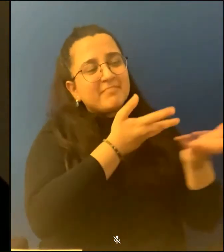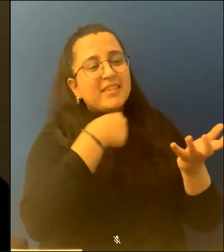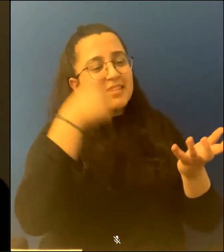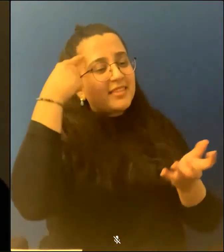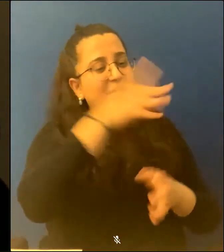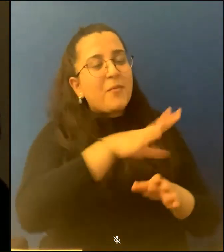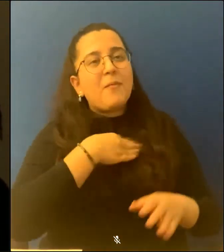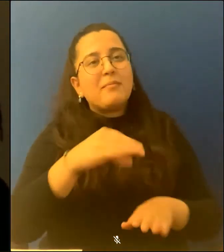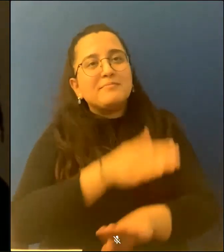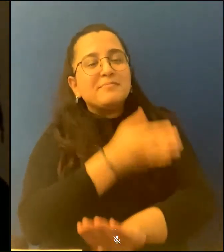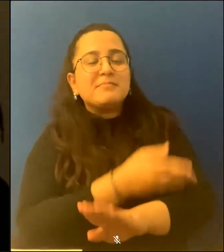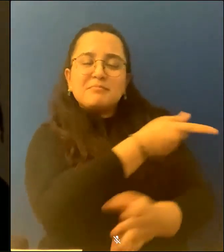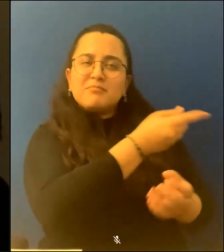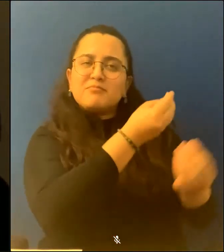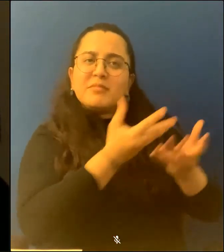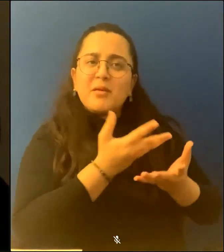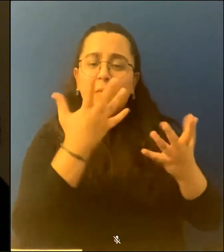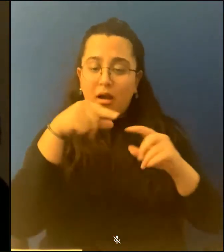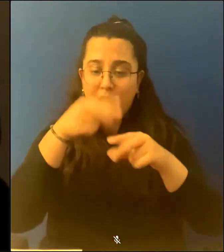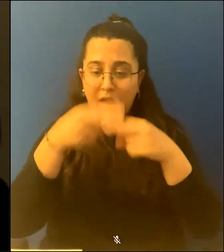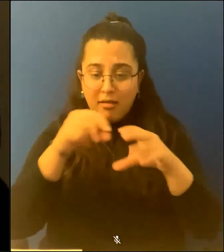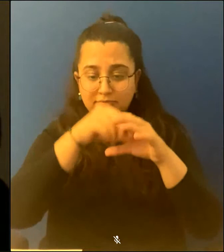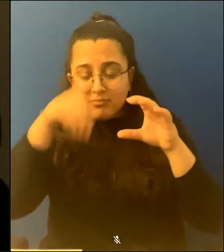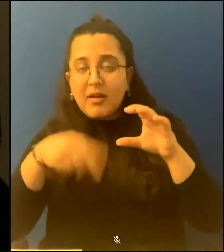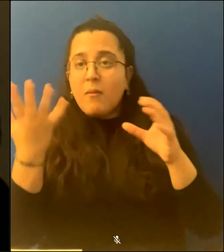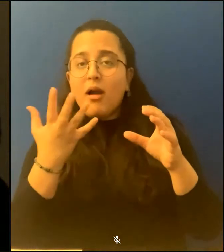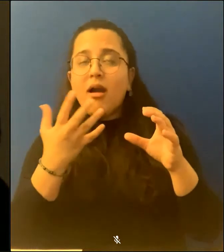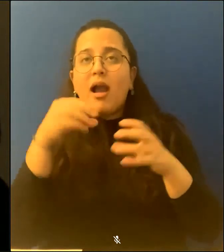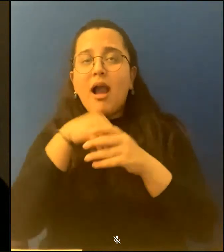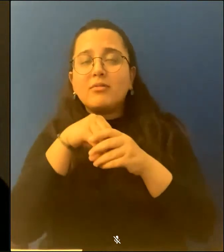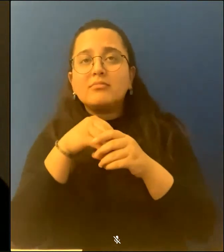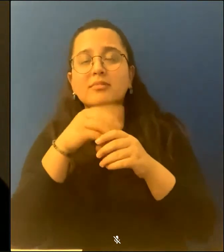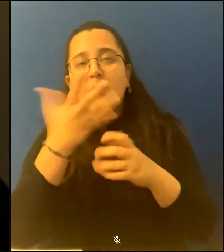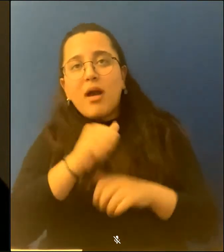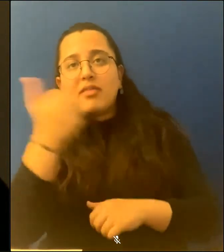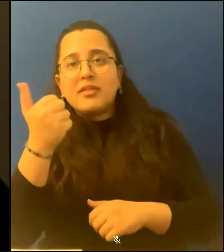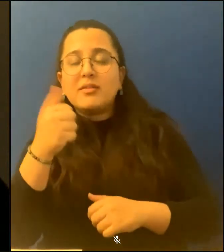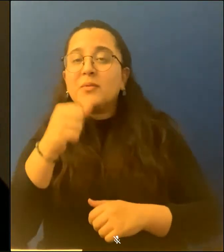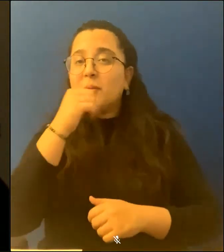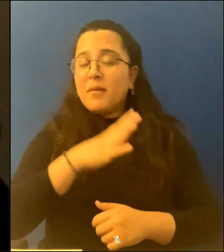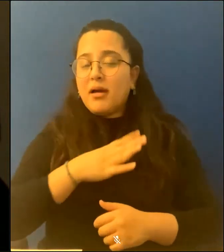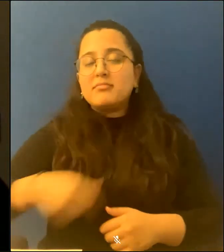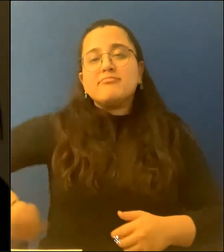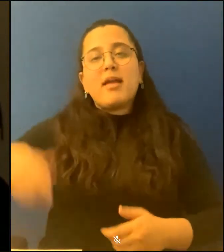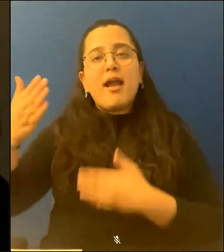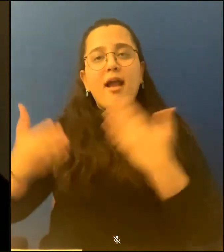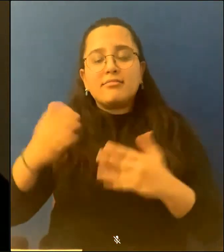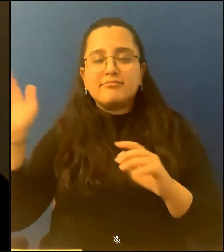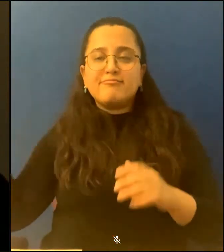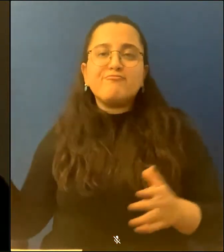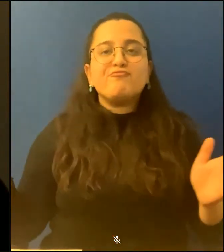what else could come out of an egg. Women all the way down, holding wastes. The train is a place going